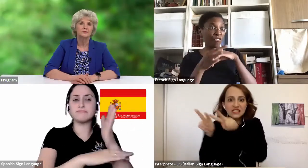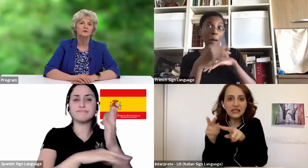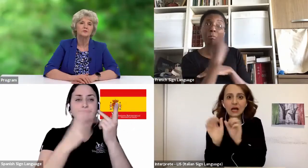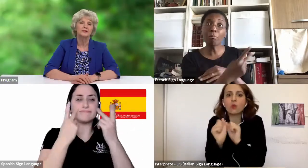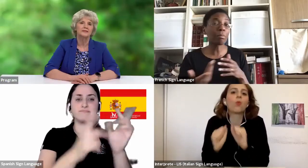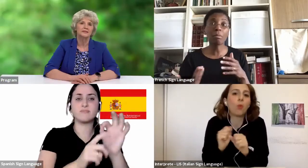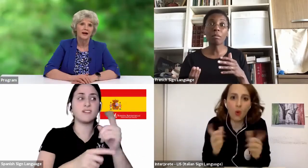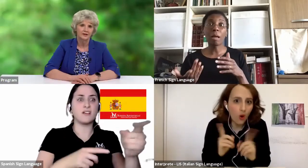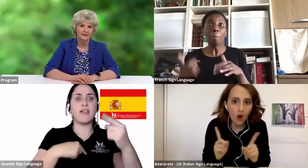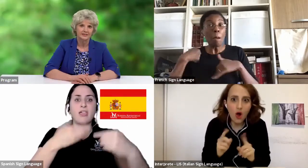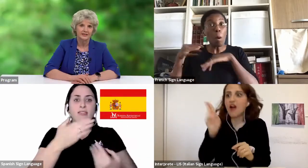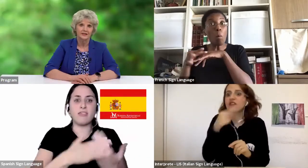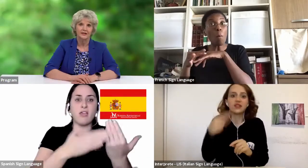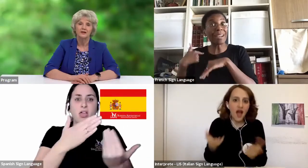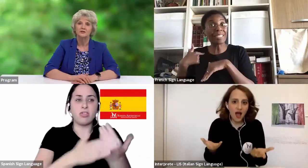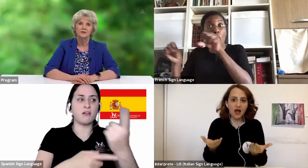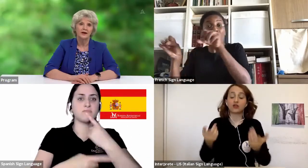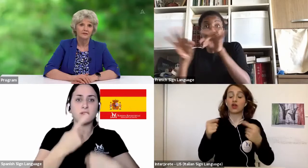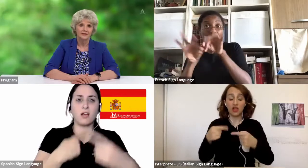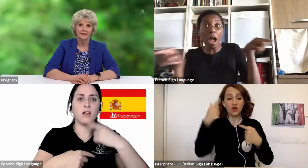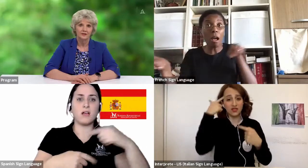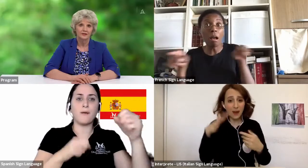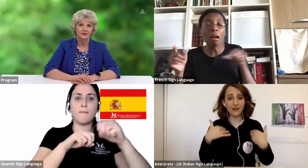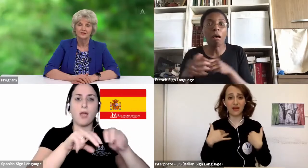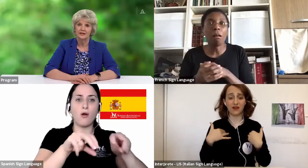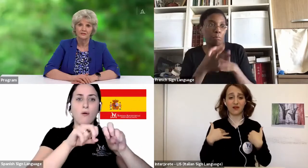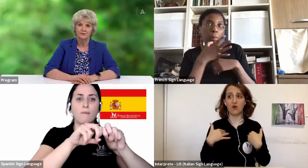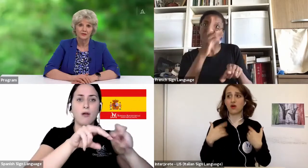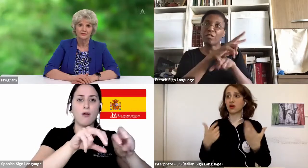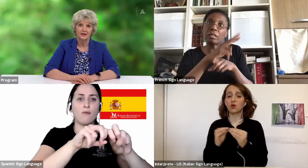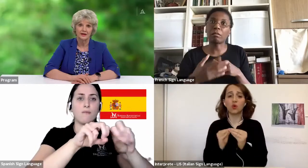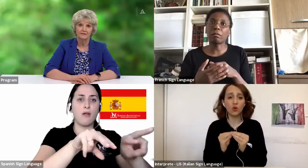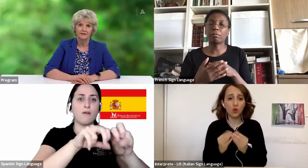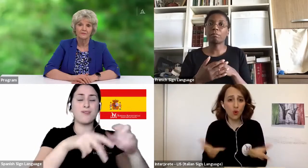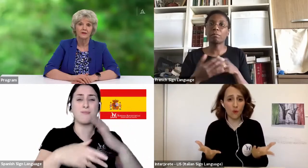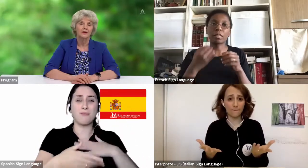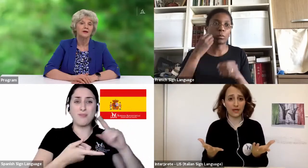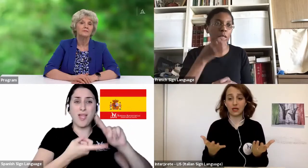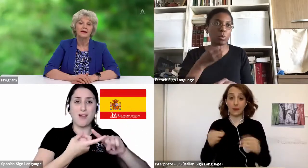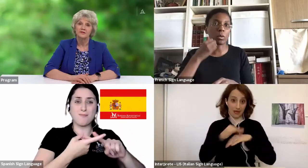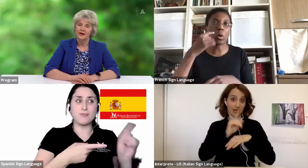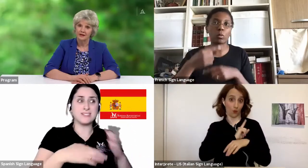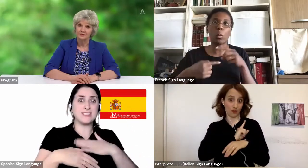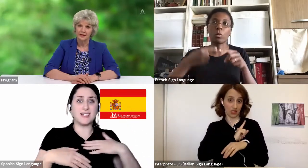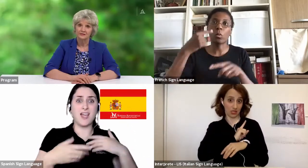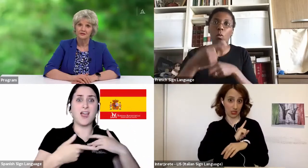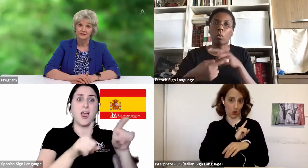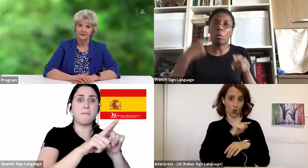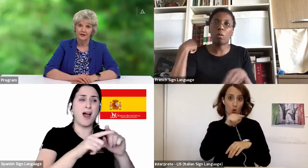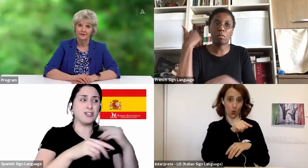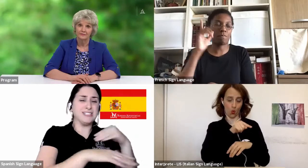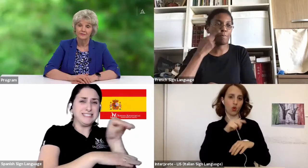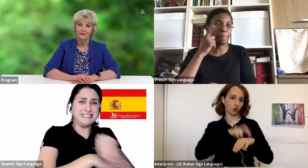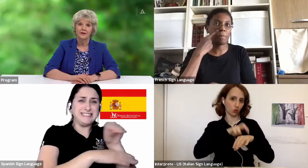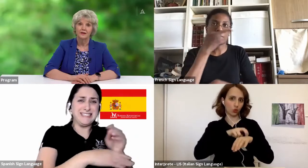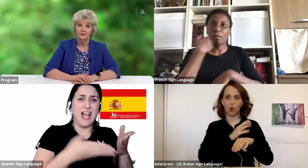husband was working tirelessly to do everything he could to save his brother's life. But after eight days on a